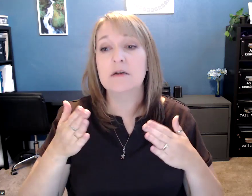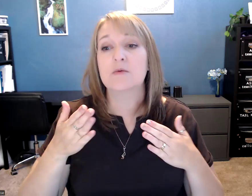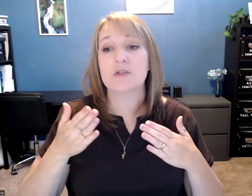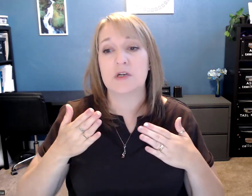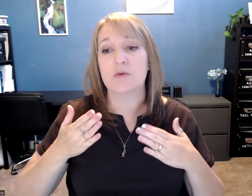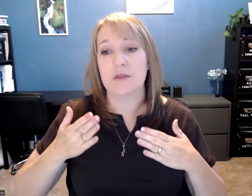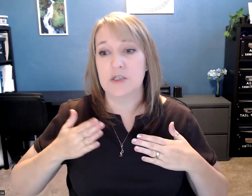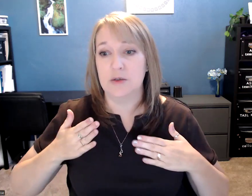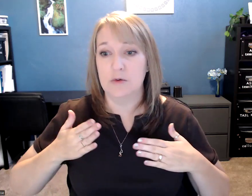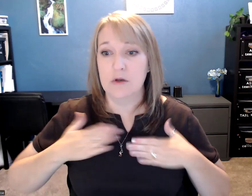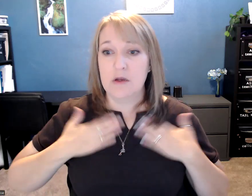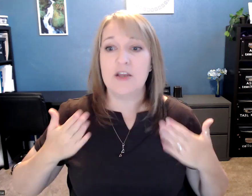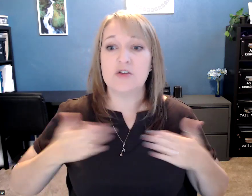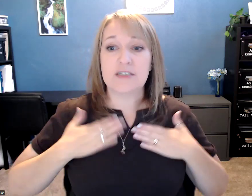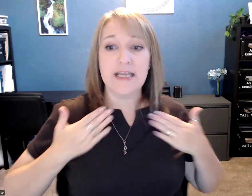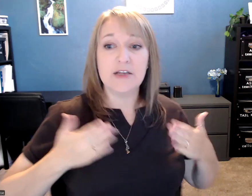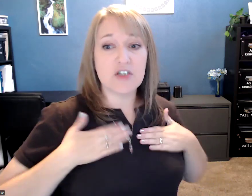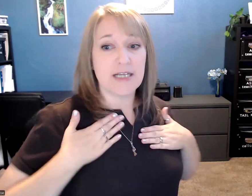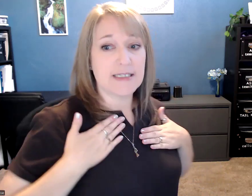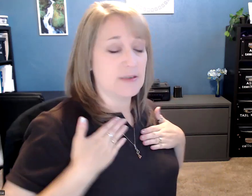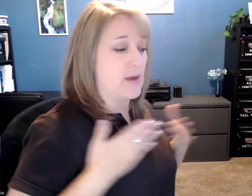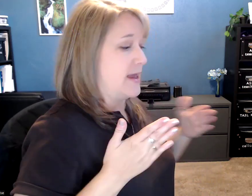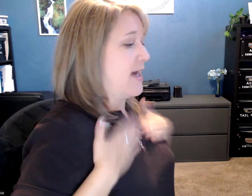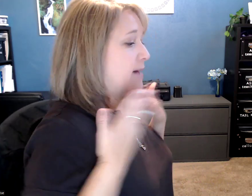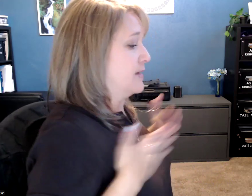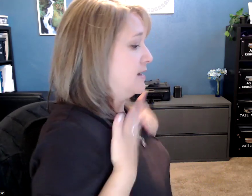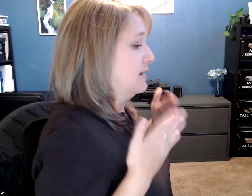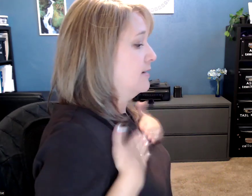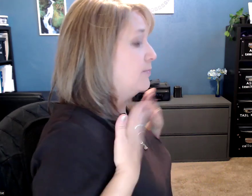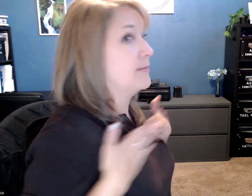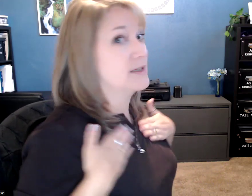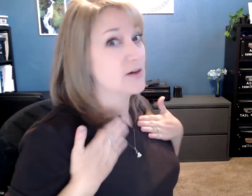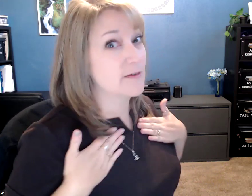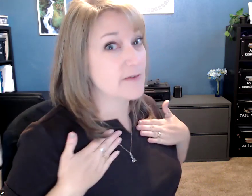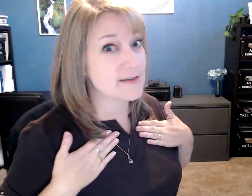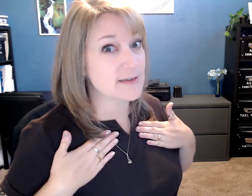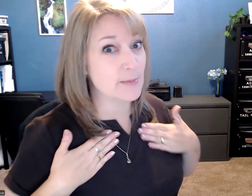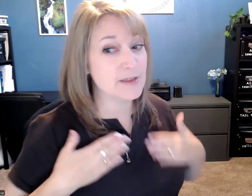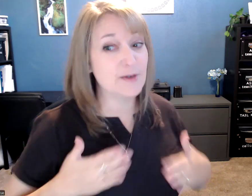We'll start with the two. And you just hit your chest this way. Happy. But make sure your face looks happy too.